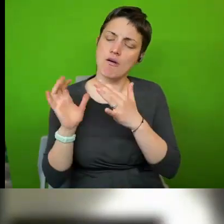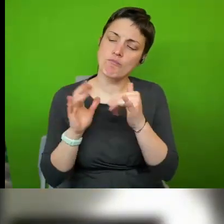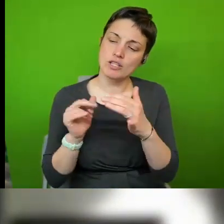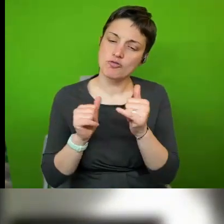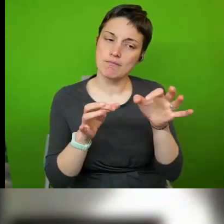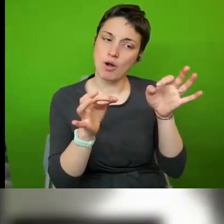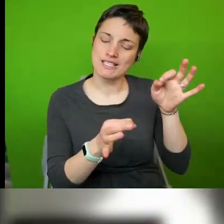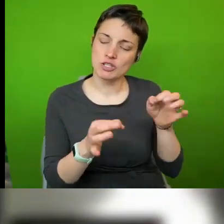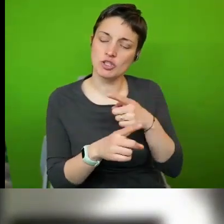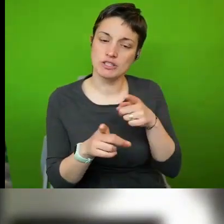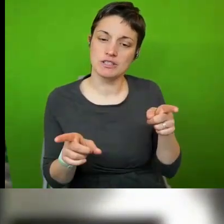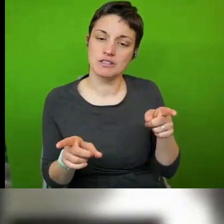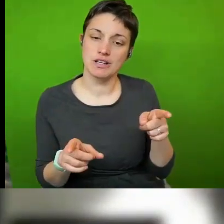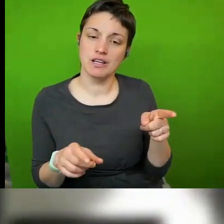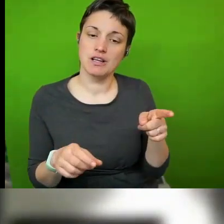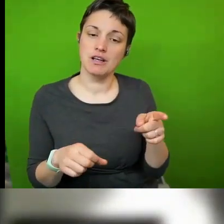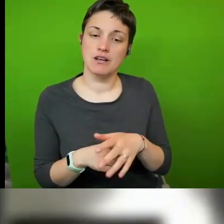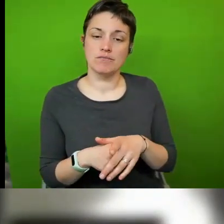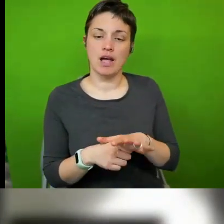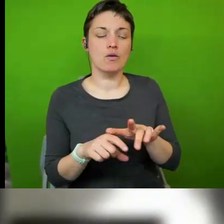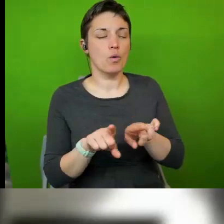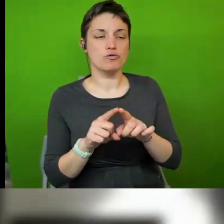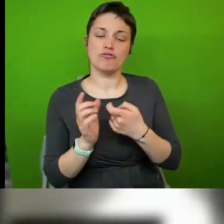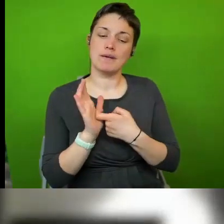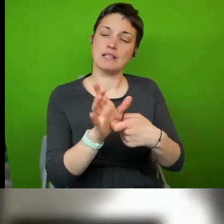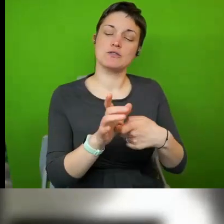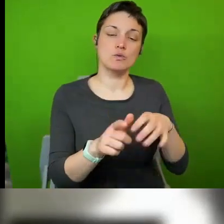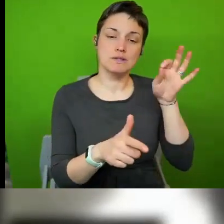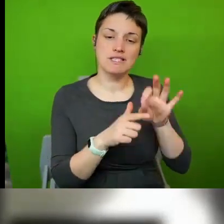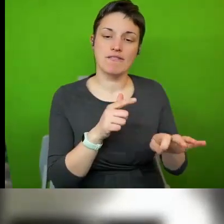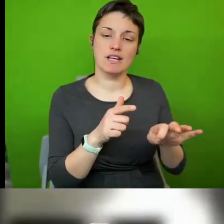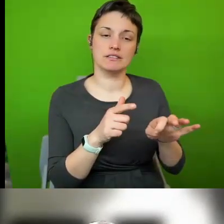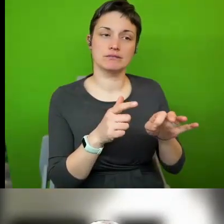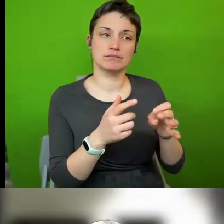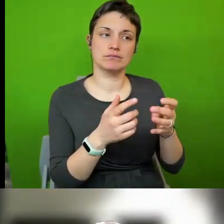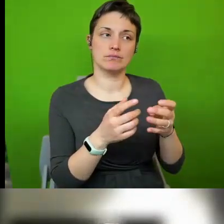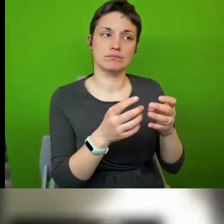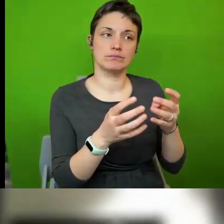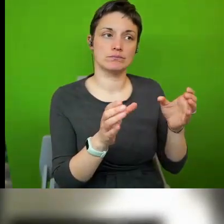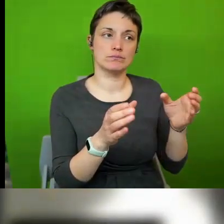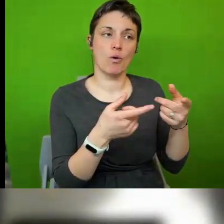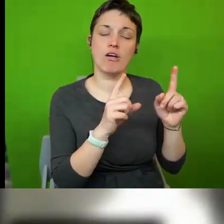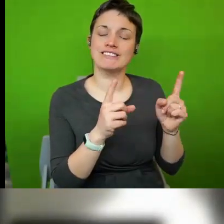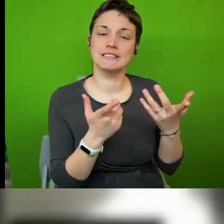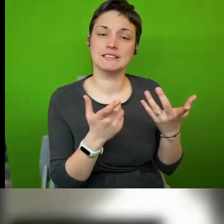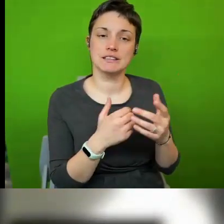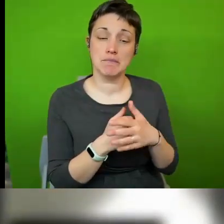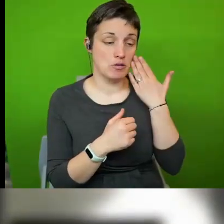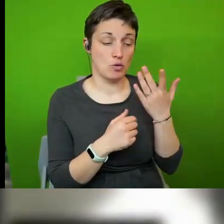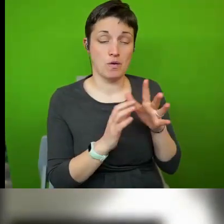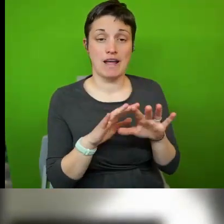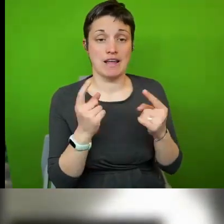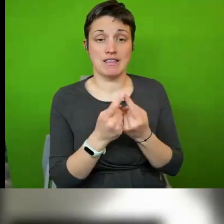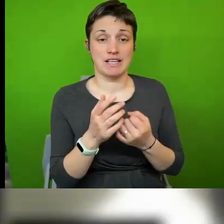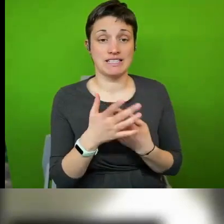uh to the respective authorities so i don't know if anything like this exists in new york or in the york region uh as a